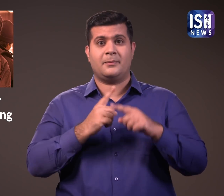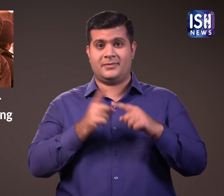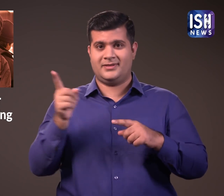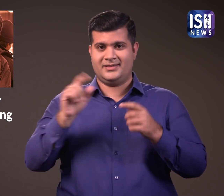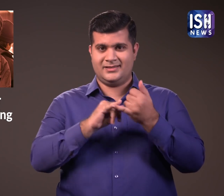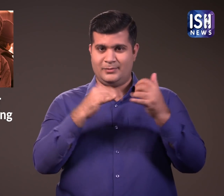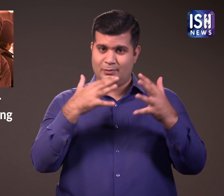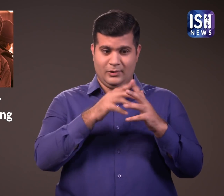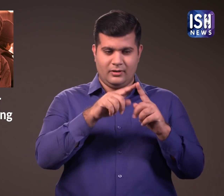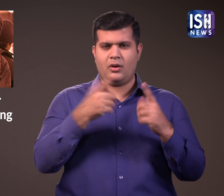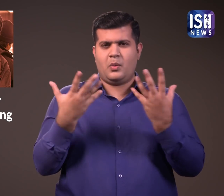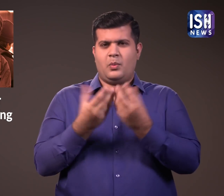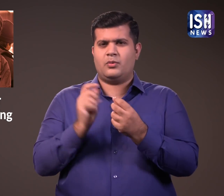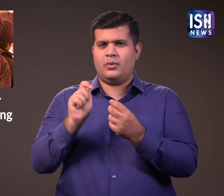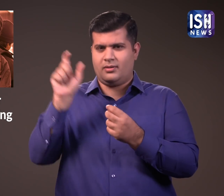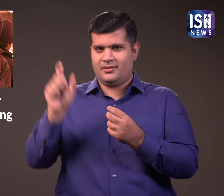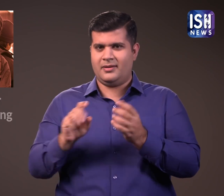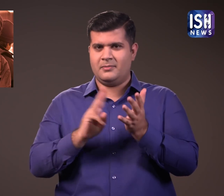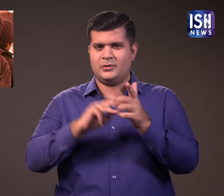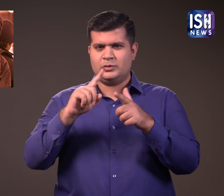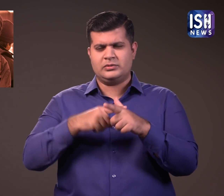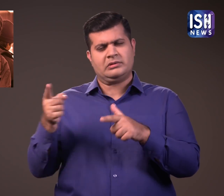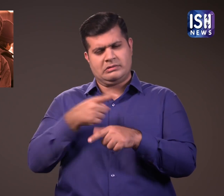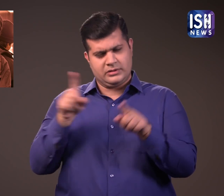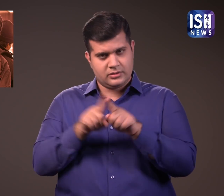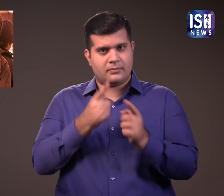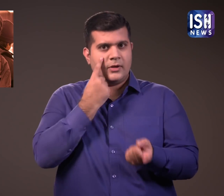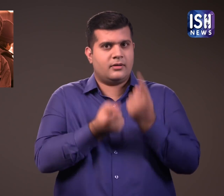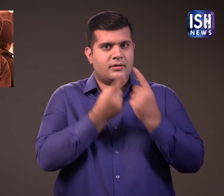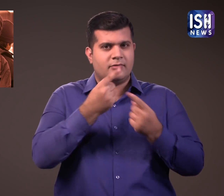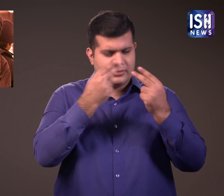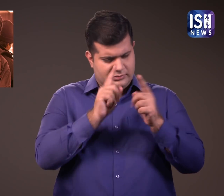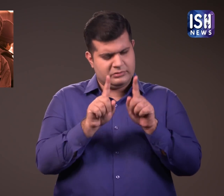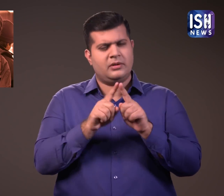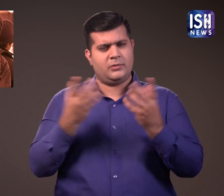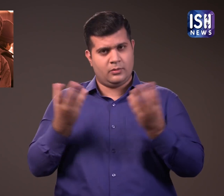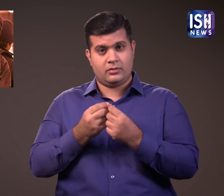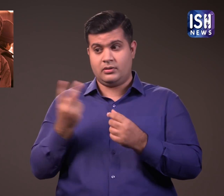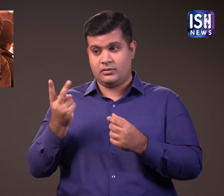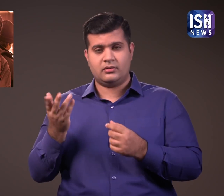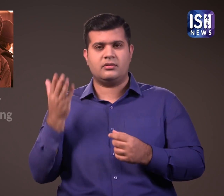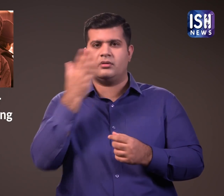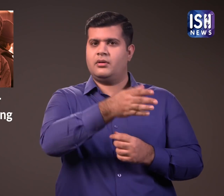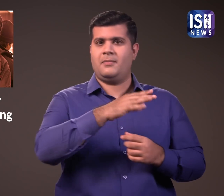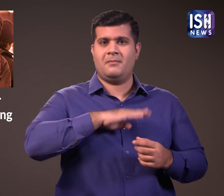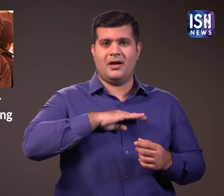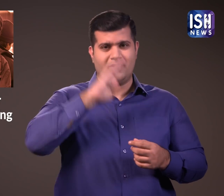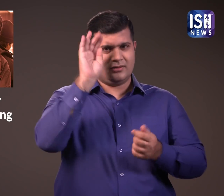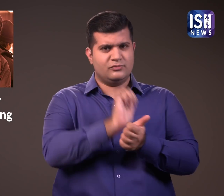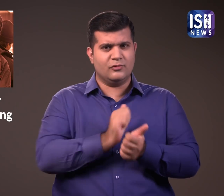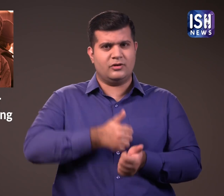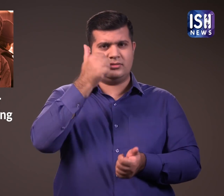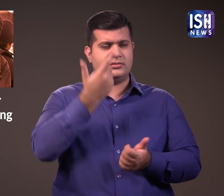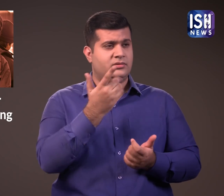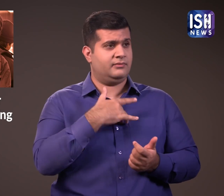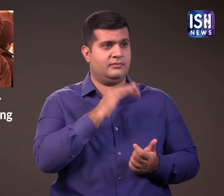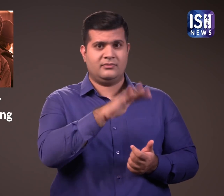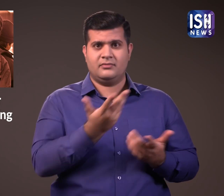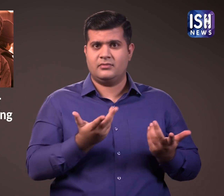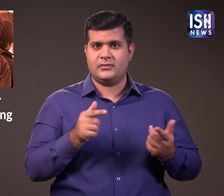Vankhade along with Muthar Jain who is also investigating the matter along with him visited the Maharashtra police chief and said that